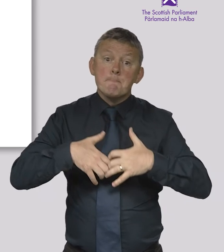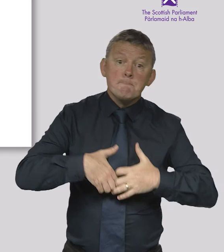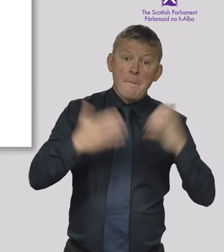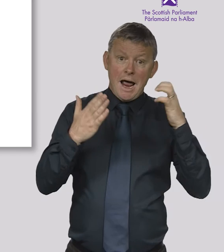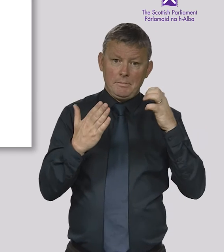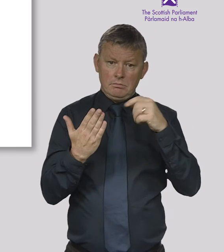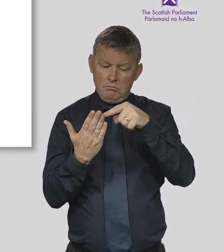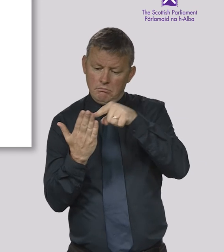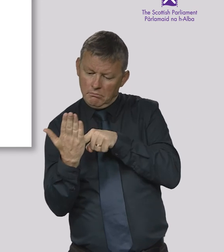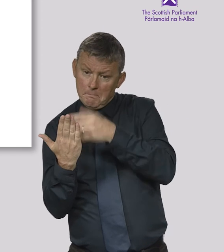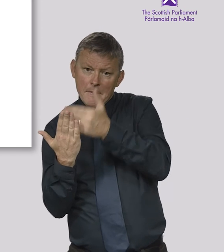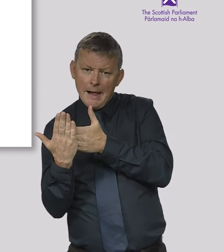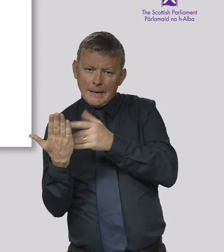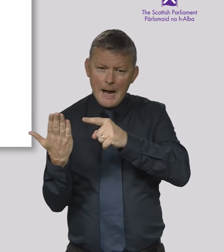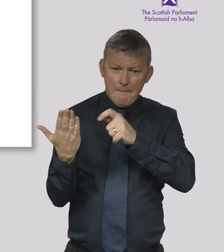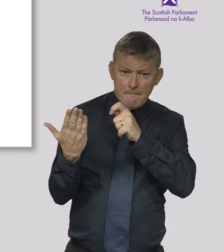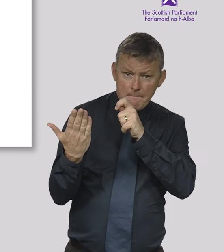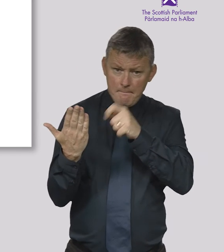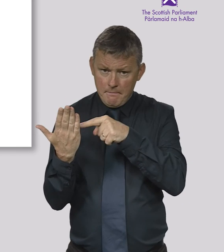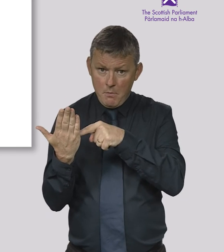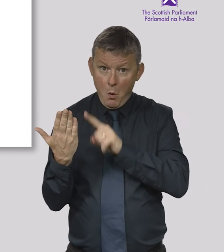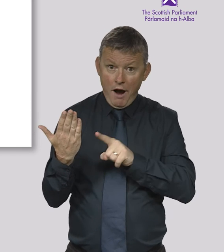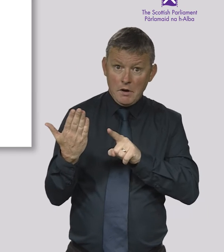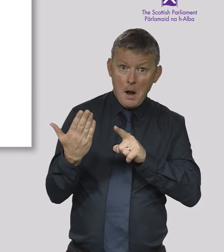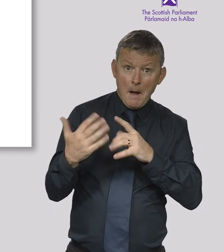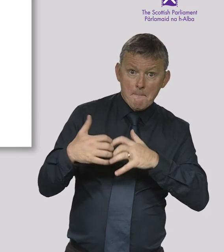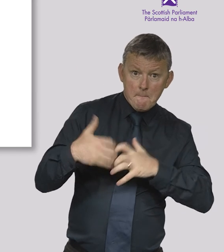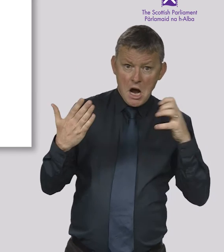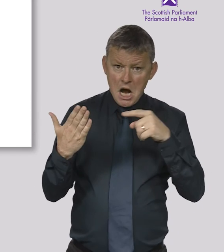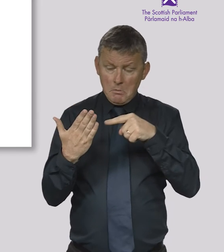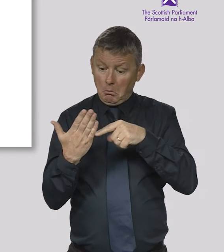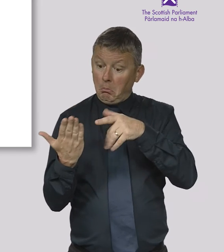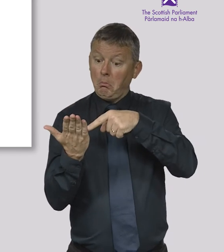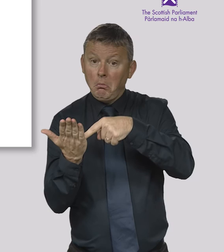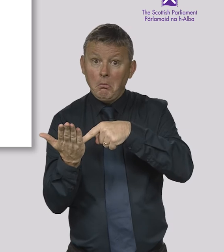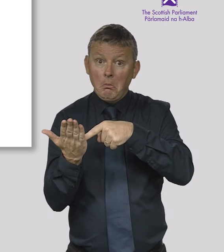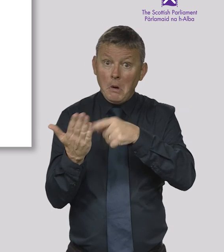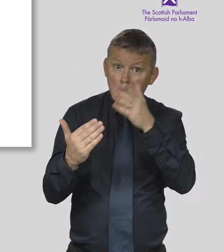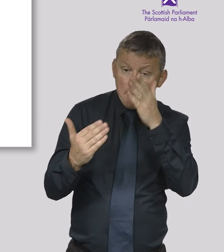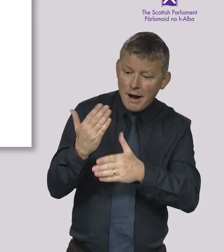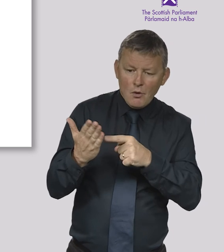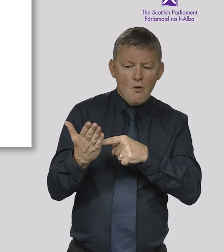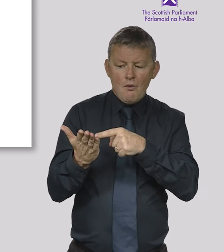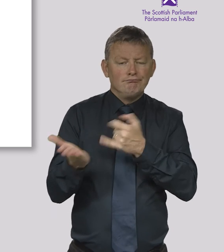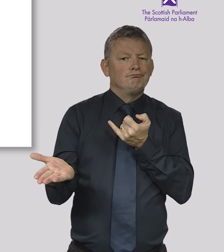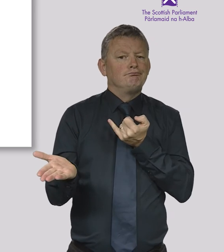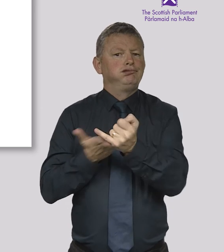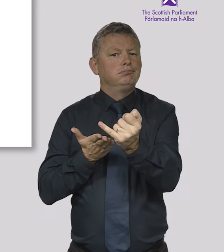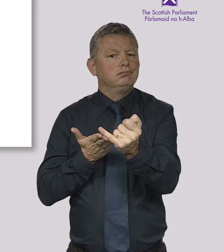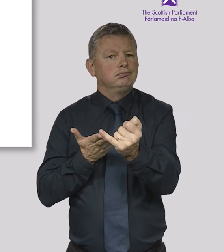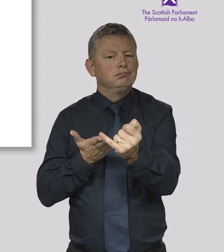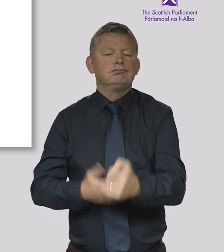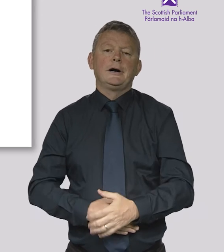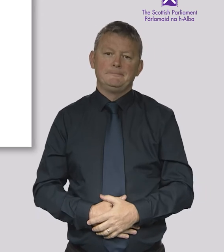The Parliament can consider further amendments to the Bill, then the Parliament decides whether to pass or reject the Bill.